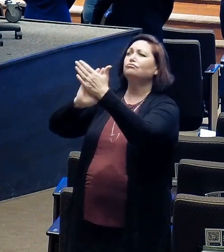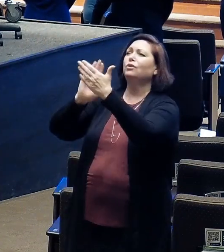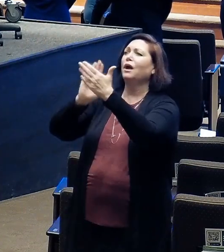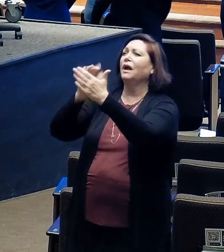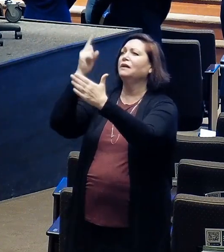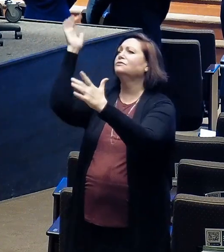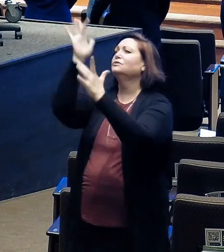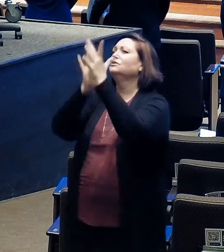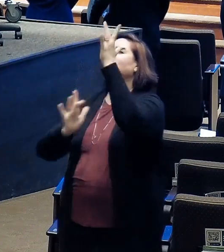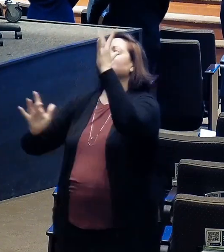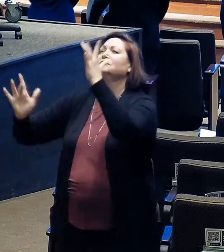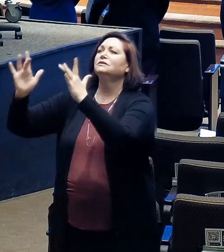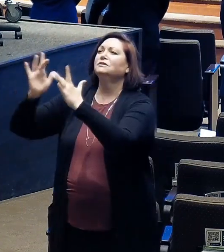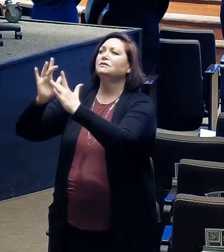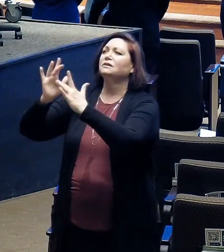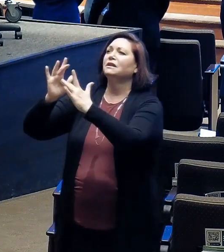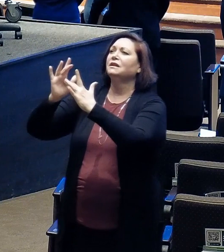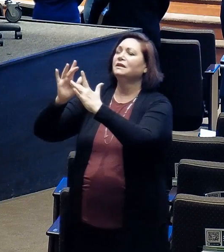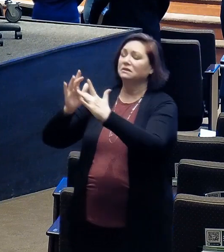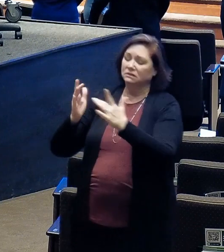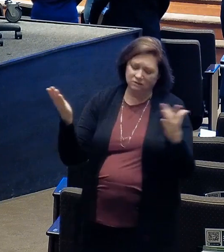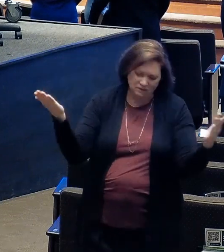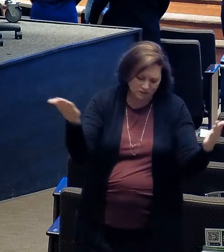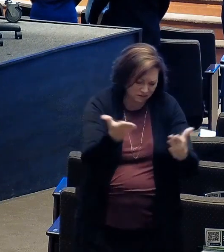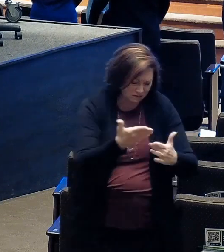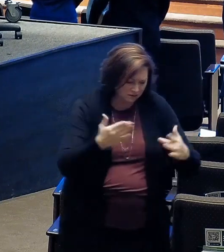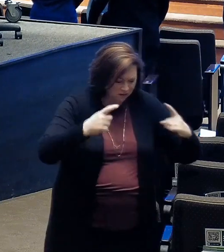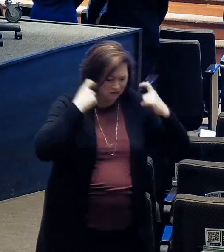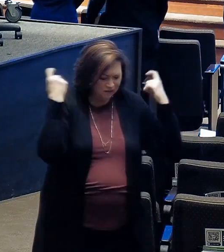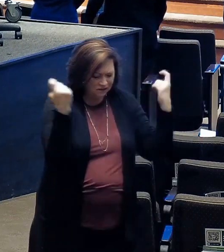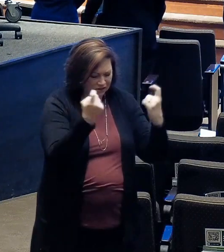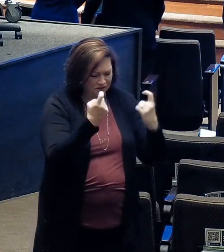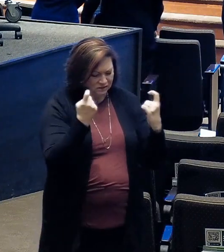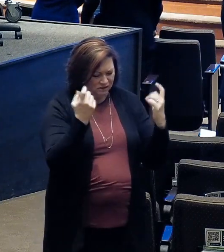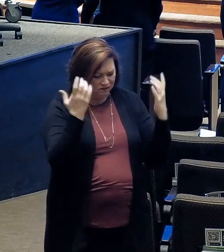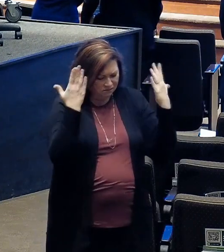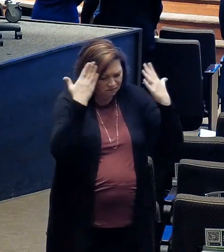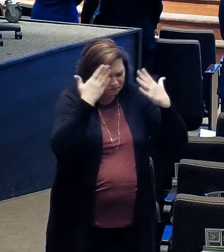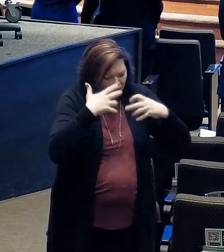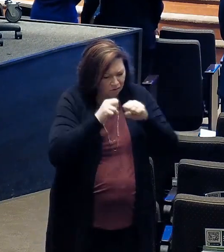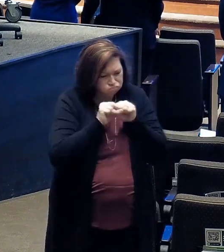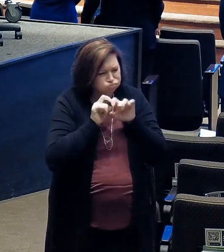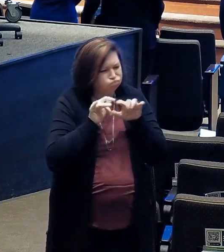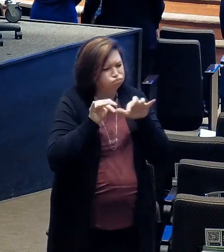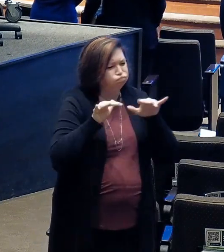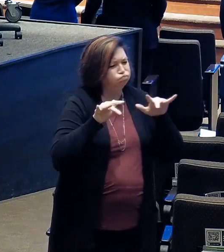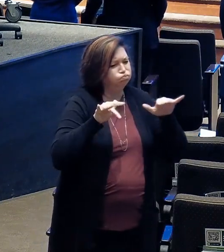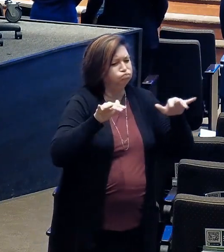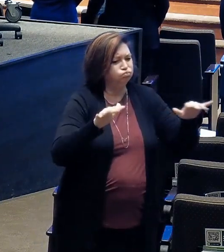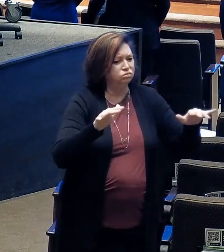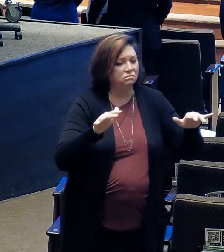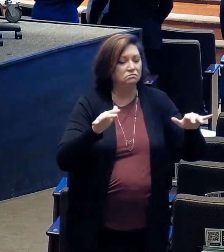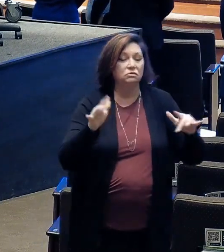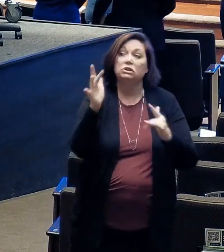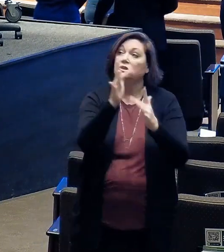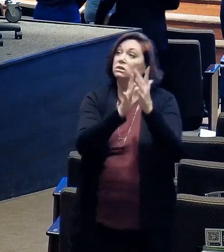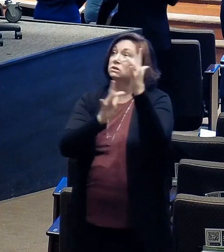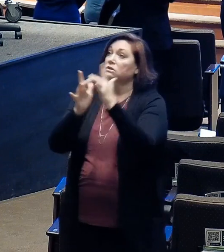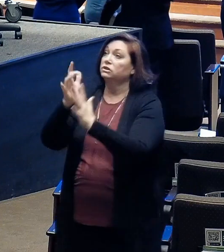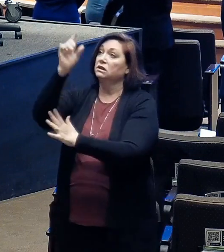when sin was as black as could be, Jesus came forth to